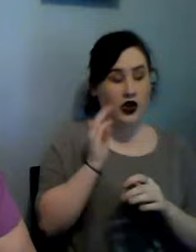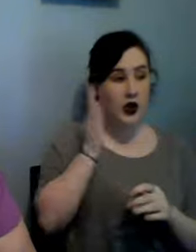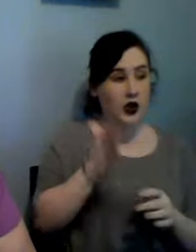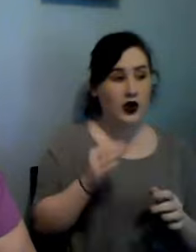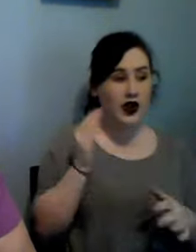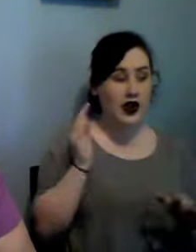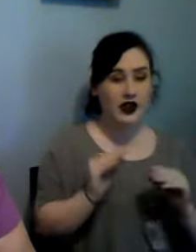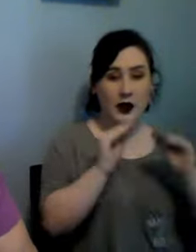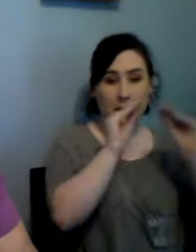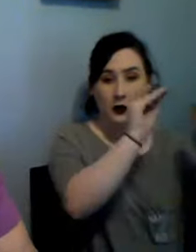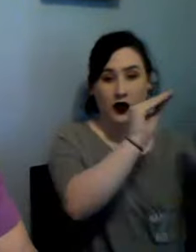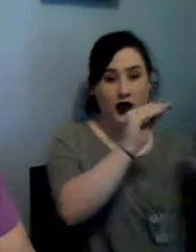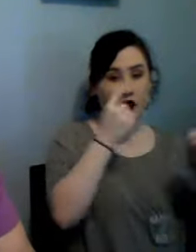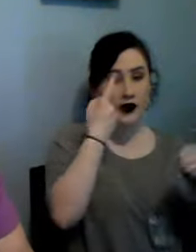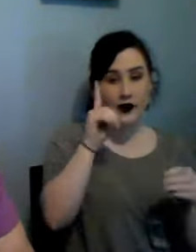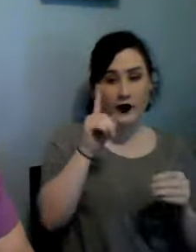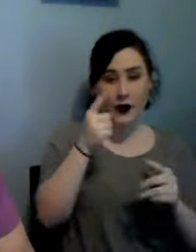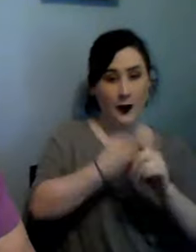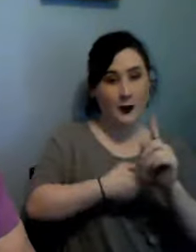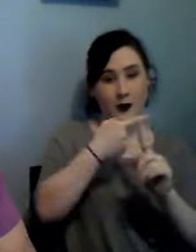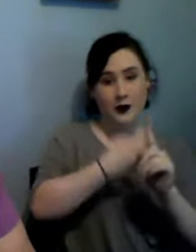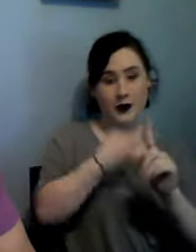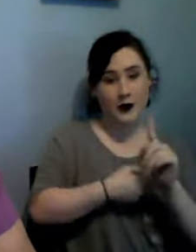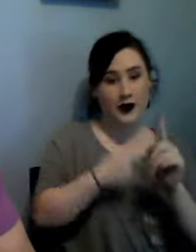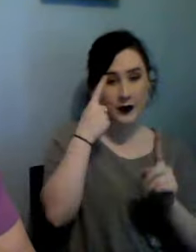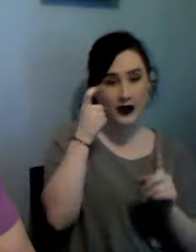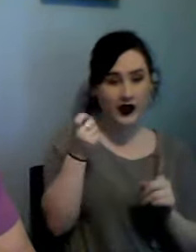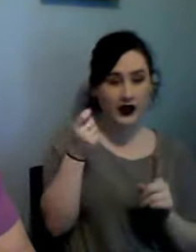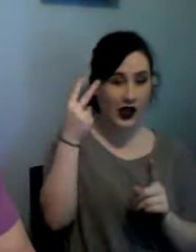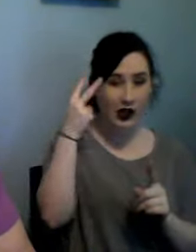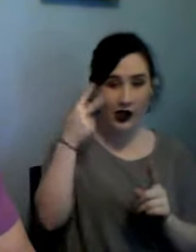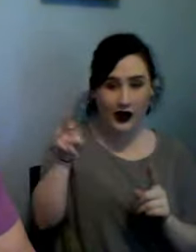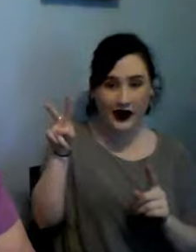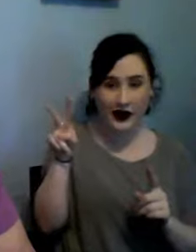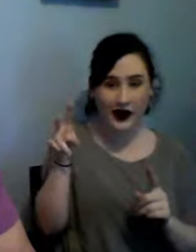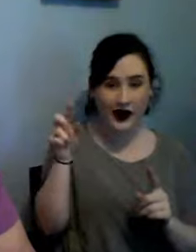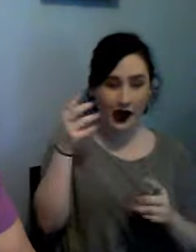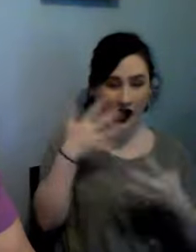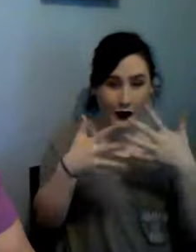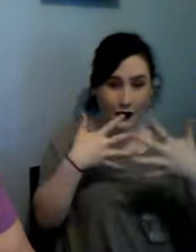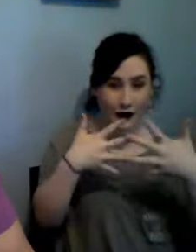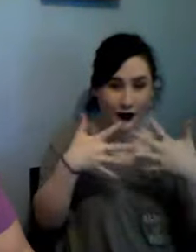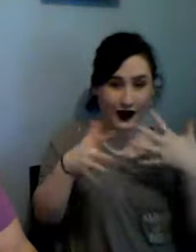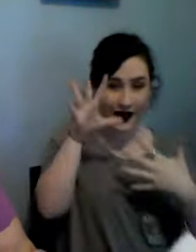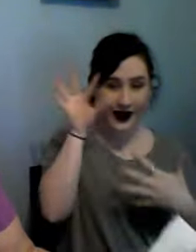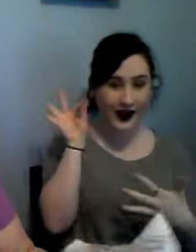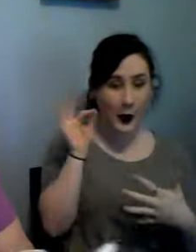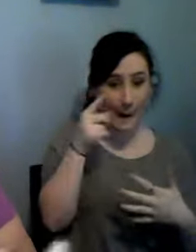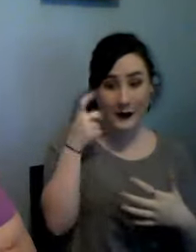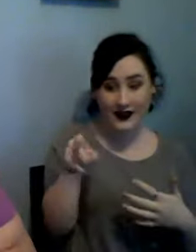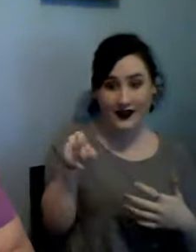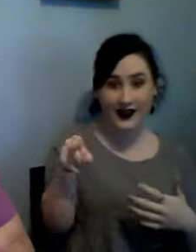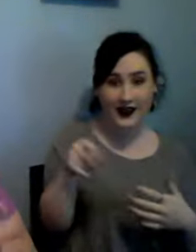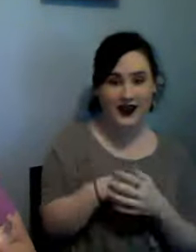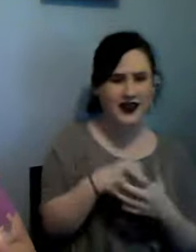look at this y'all see it all that gray coming in it's not hard it's just so time consuming